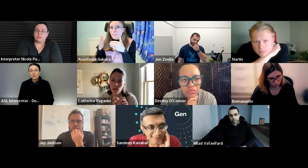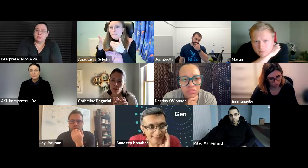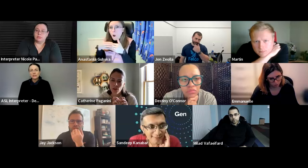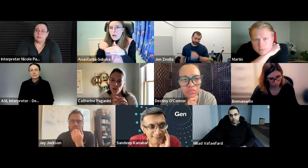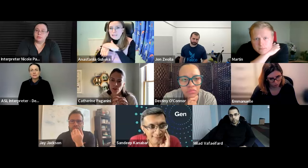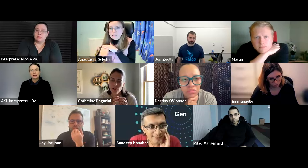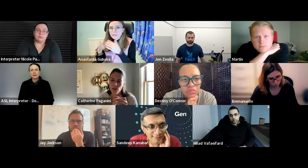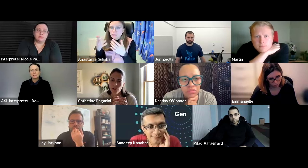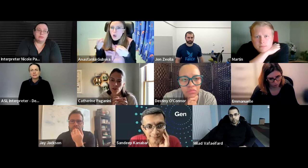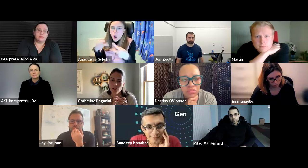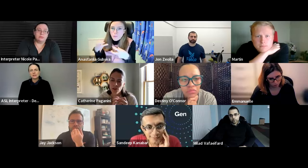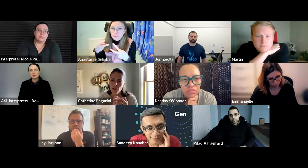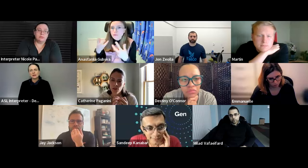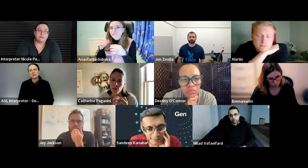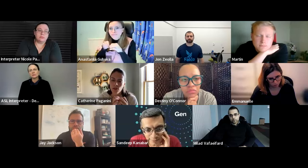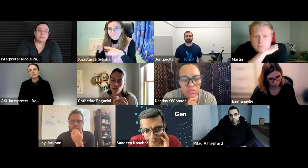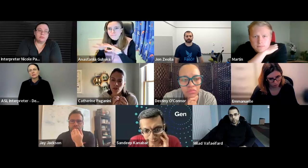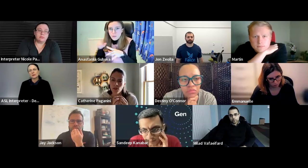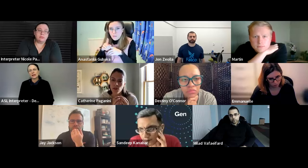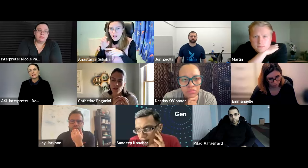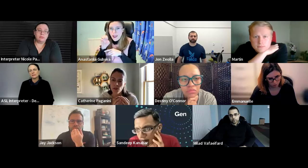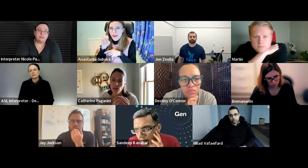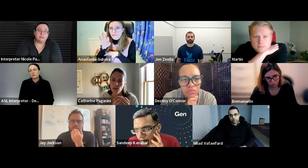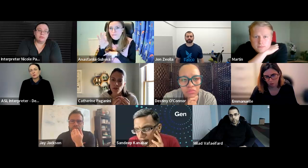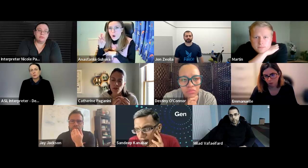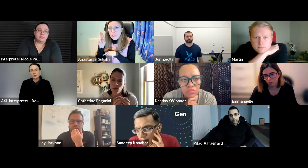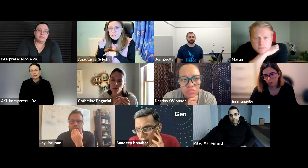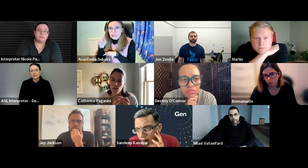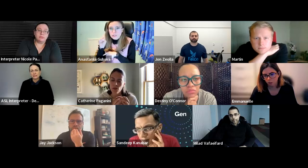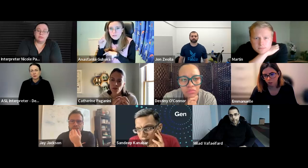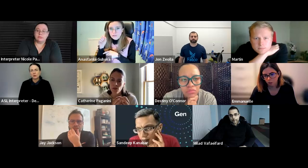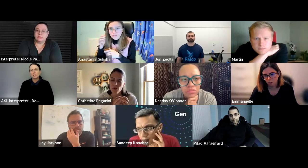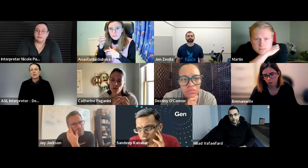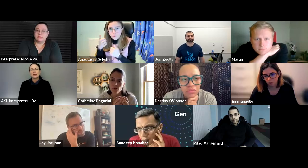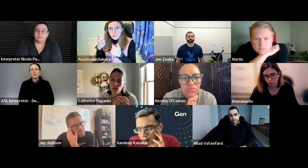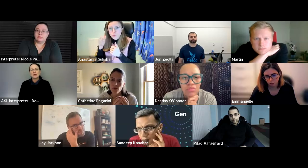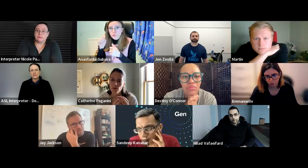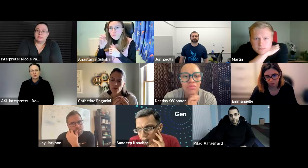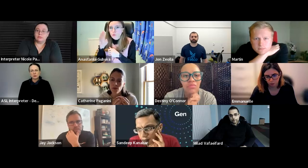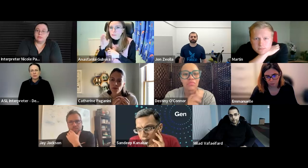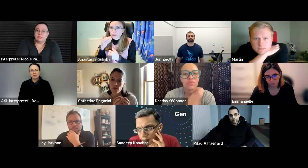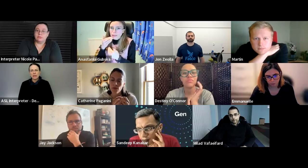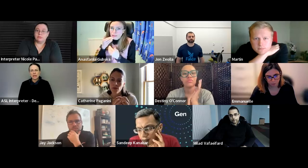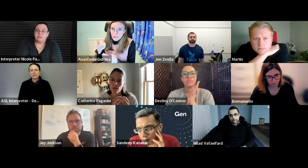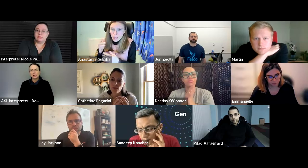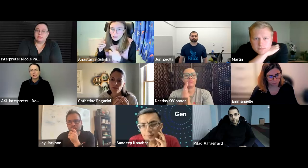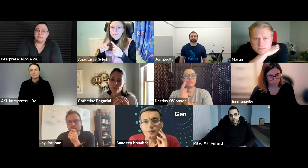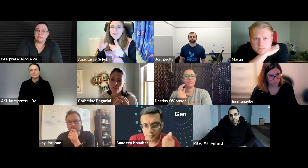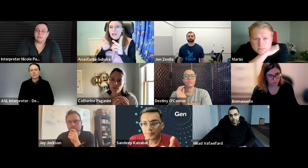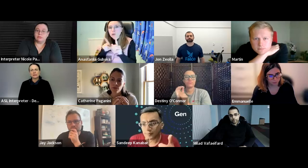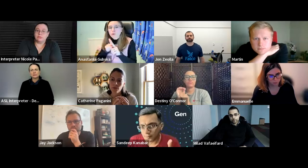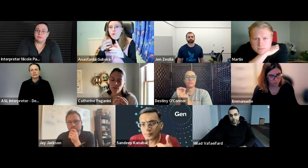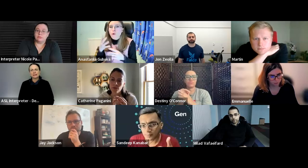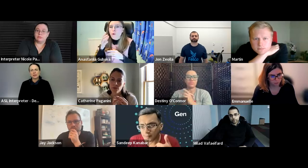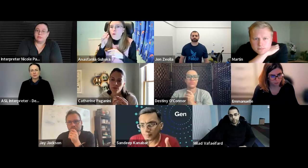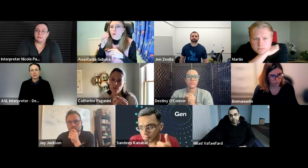opportunities might be something um good if we had if we knew what was accessible and what efforts were being made um